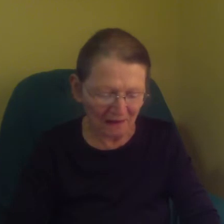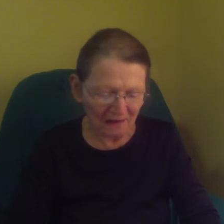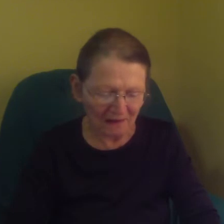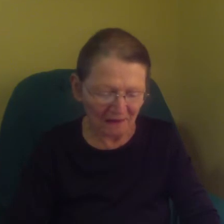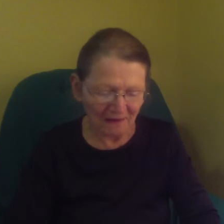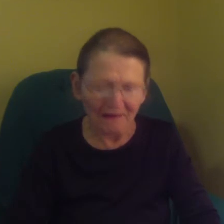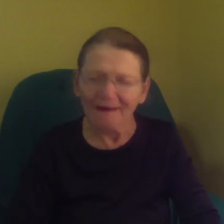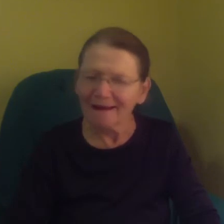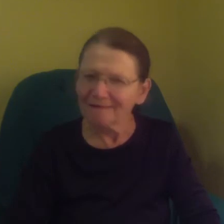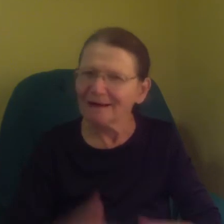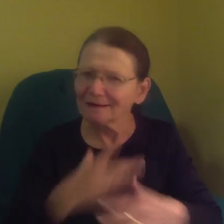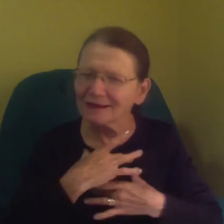I'm going